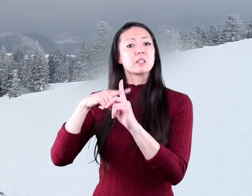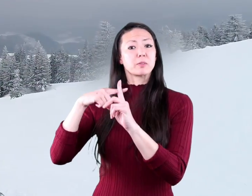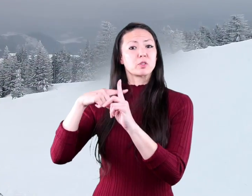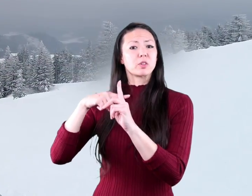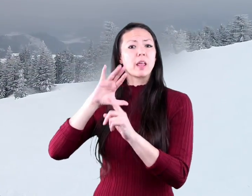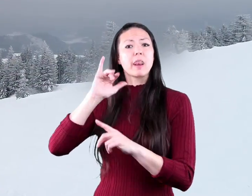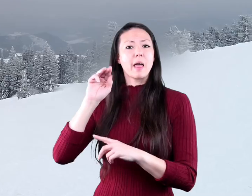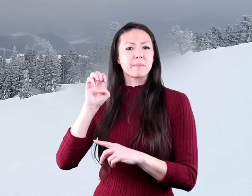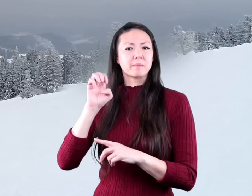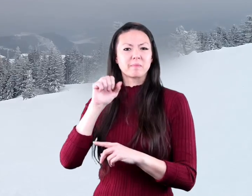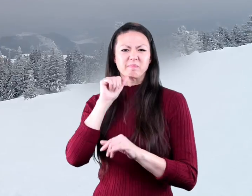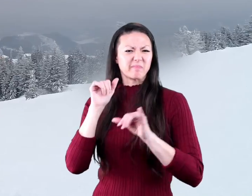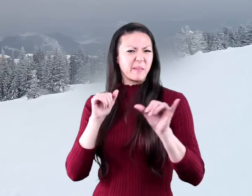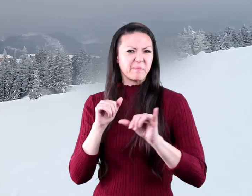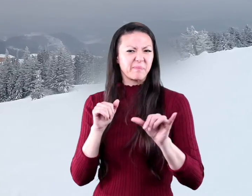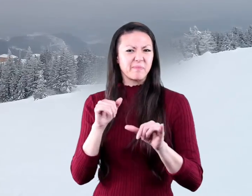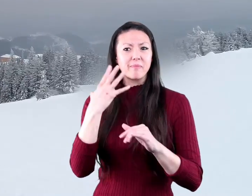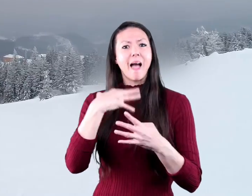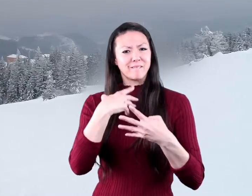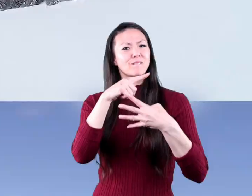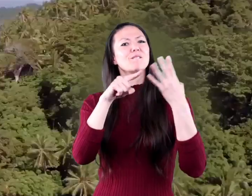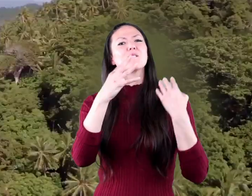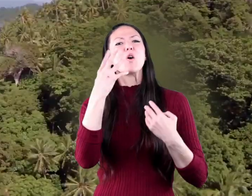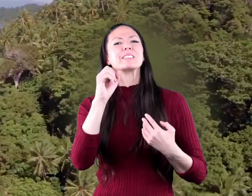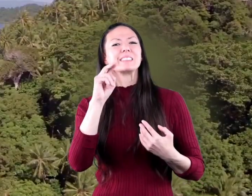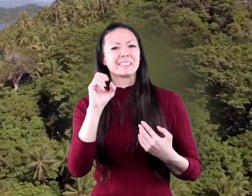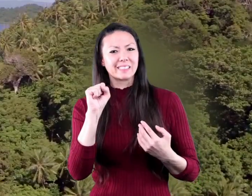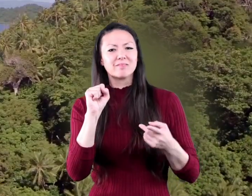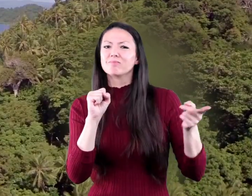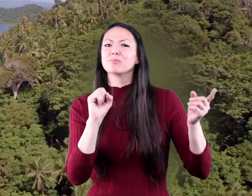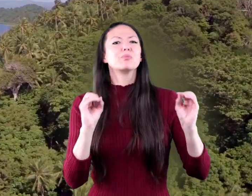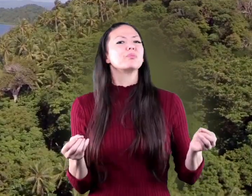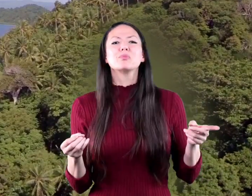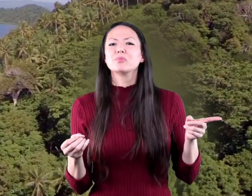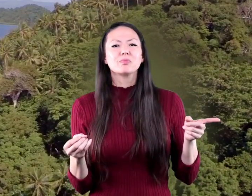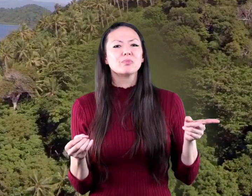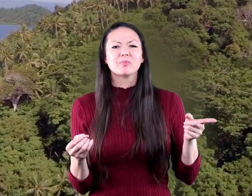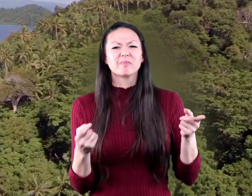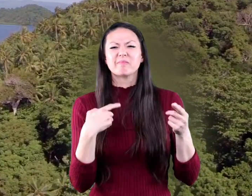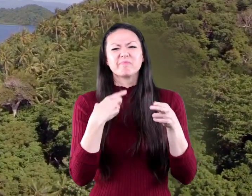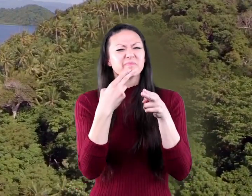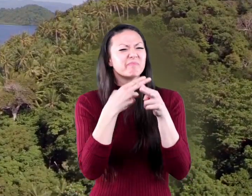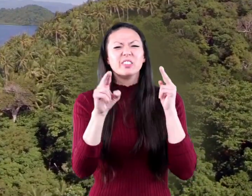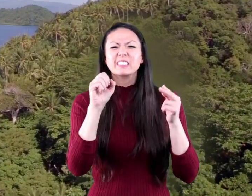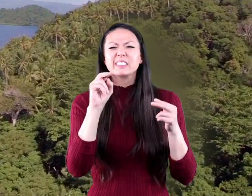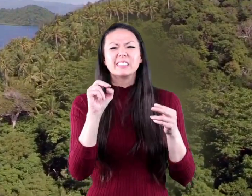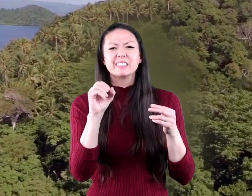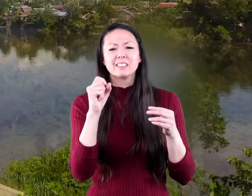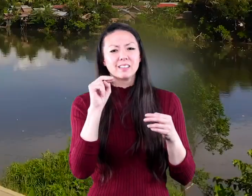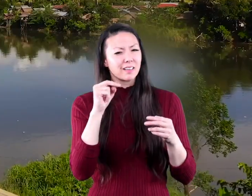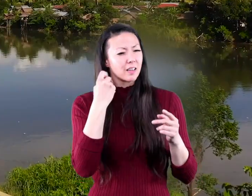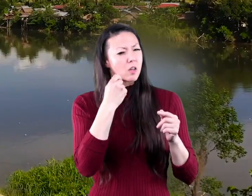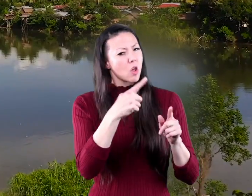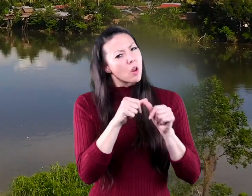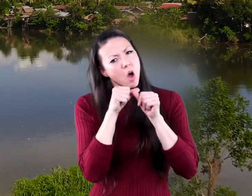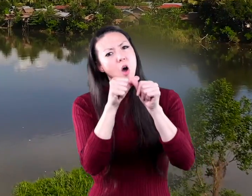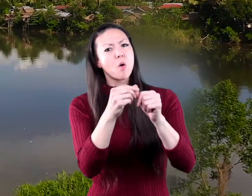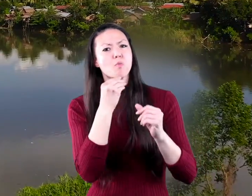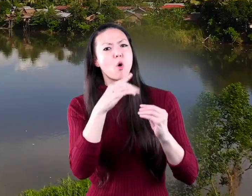climates that have four seasons tropical climates have very little seasonal changes instead it stays warm